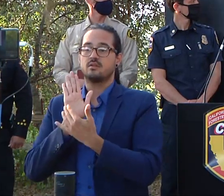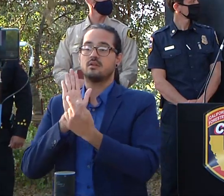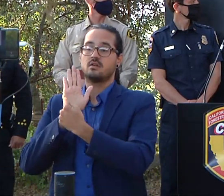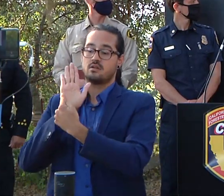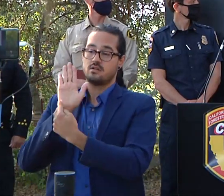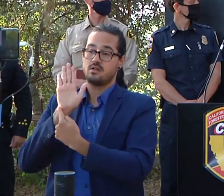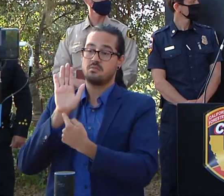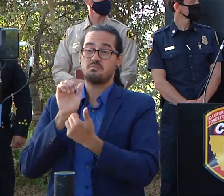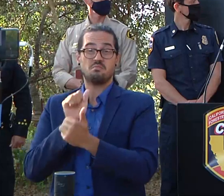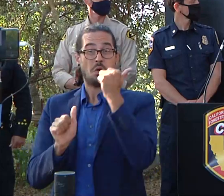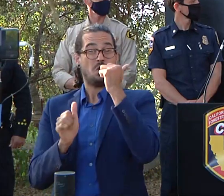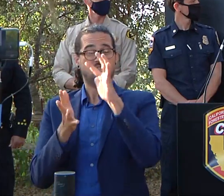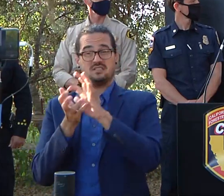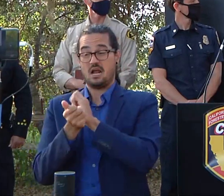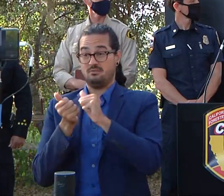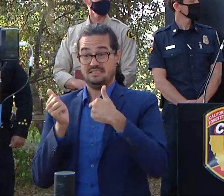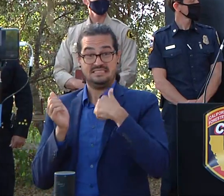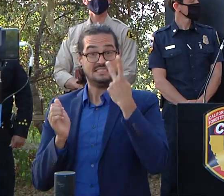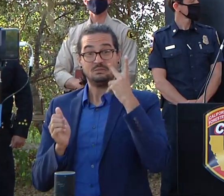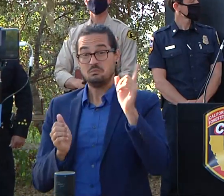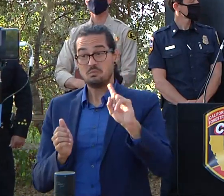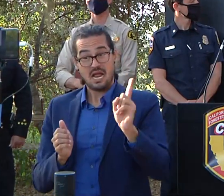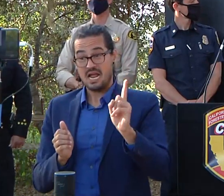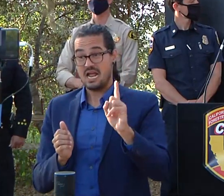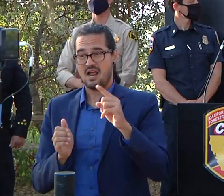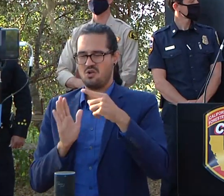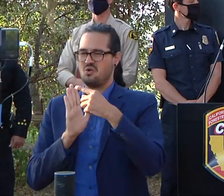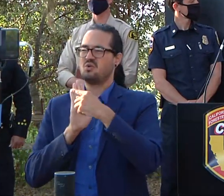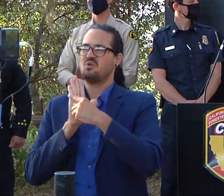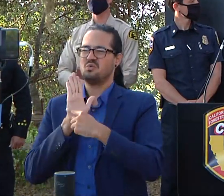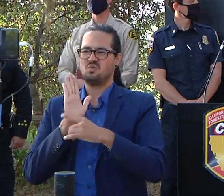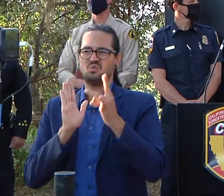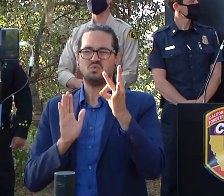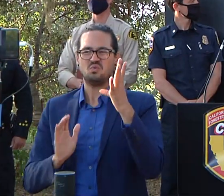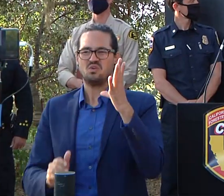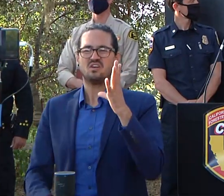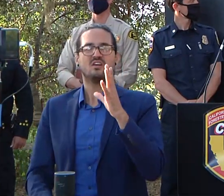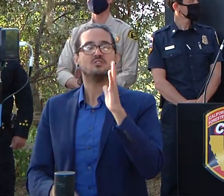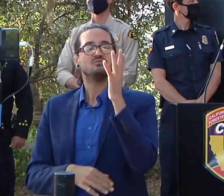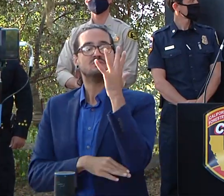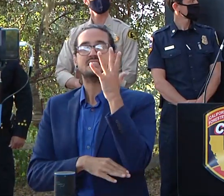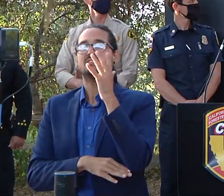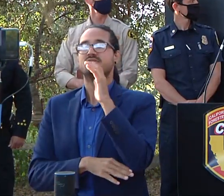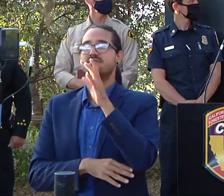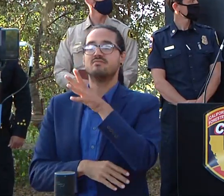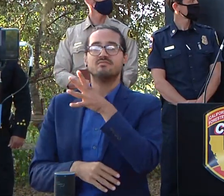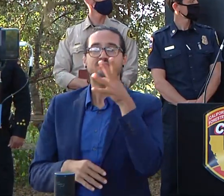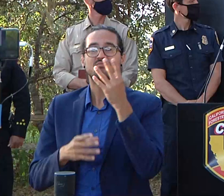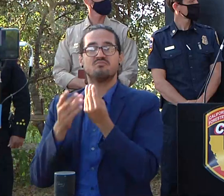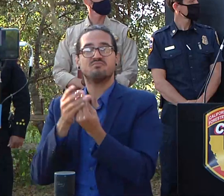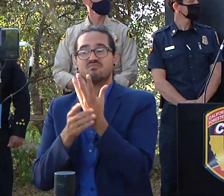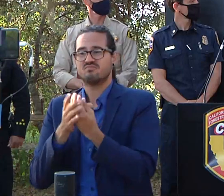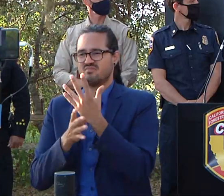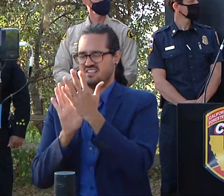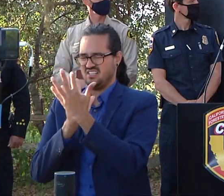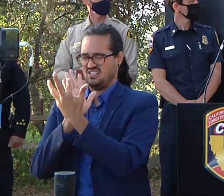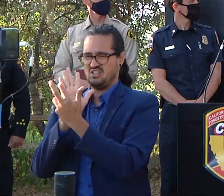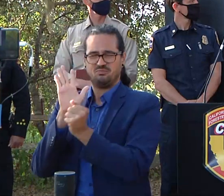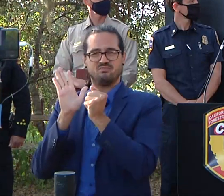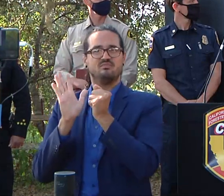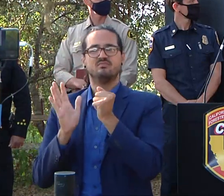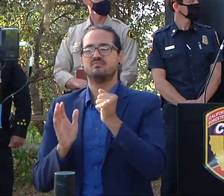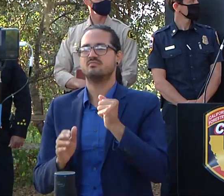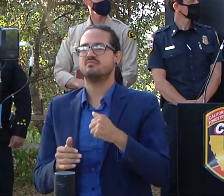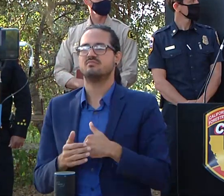seen of the fire beyond the the structure loss as far as to the vegetation was amazingly here on the coastal area uh more flashy fuels and so forth